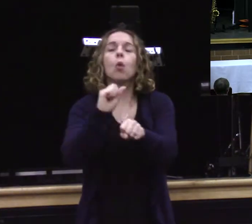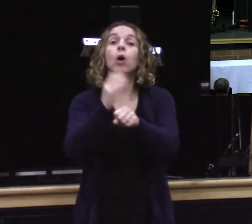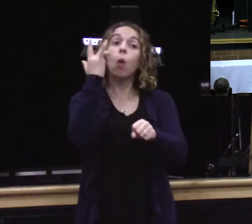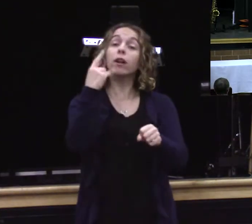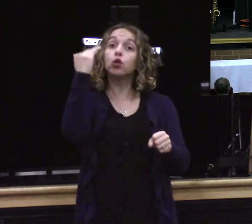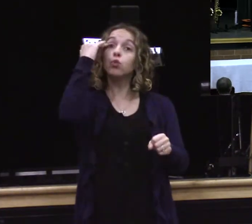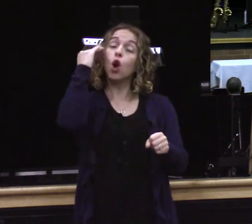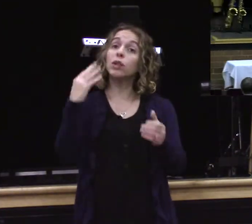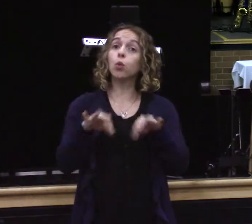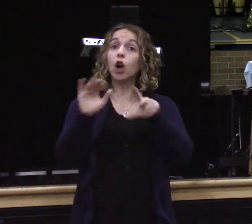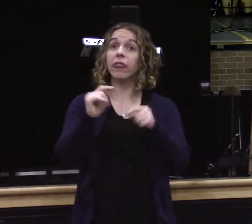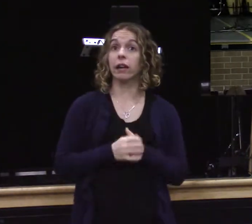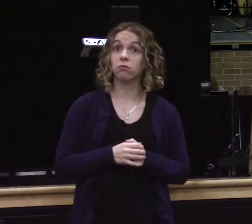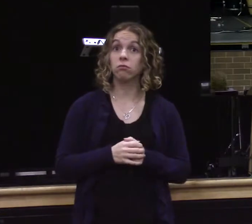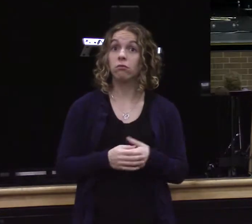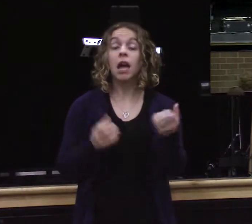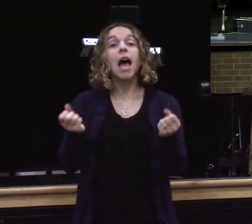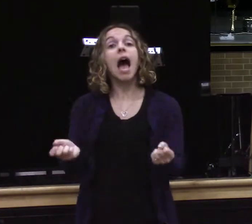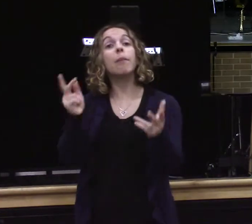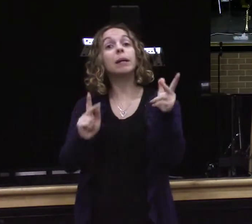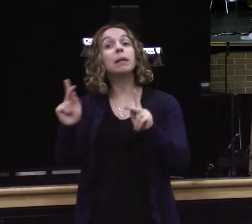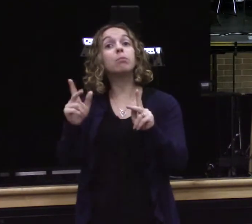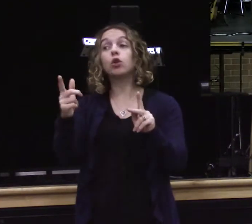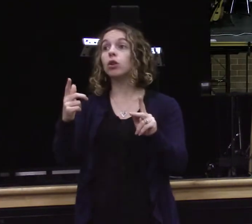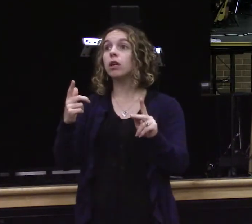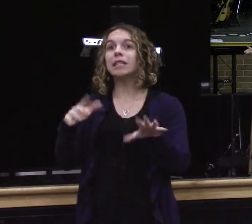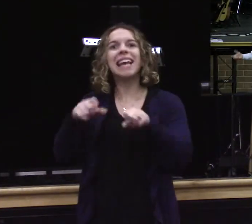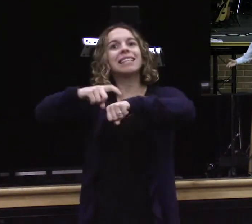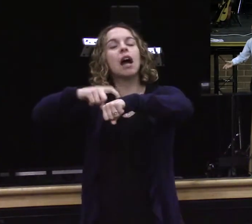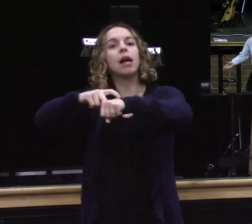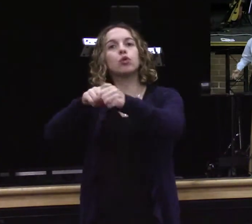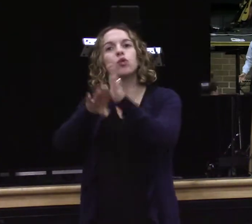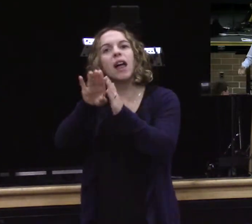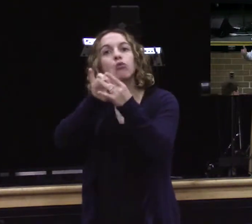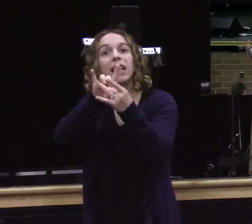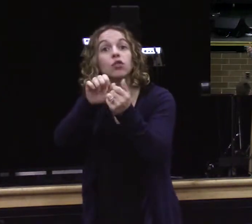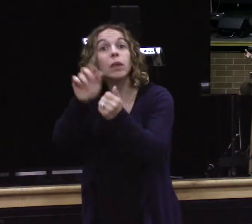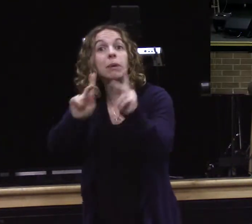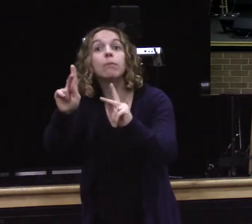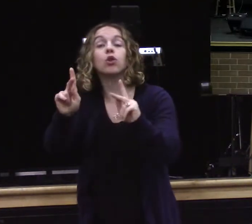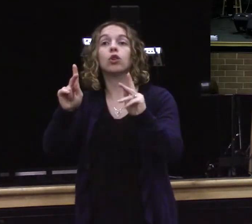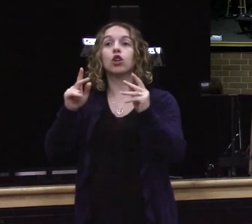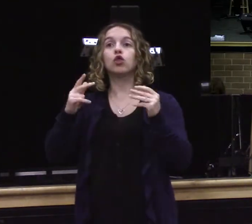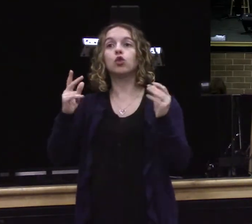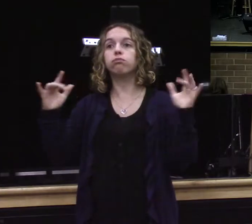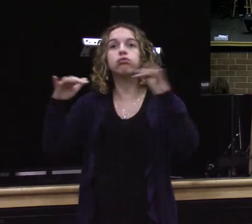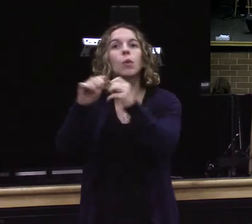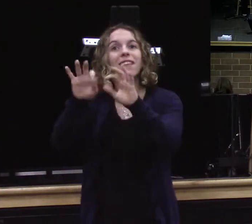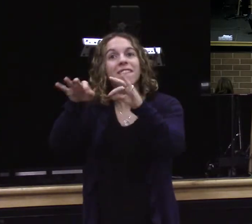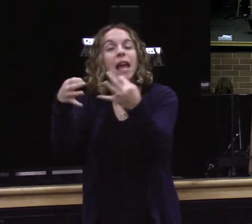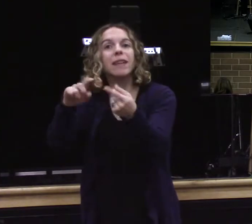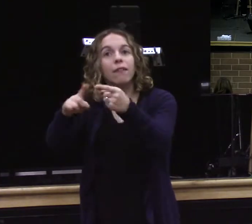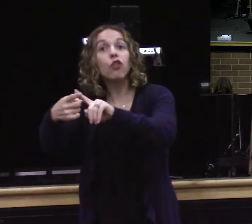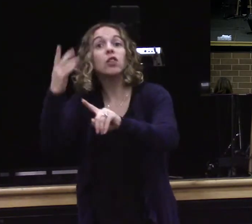and energy in certain relationships. But when you do that. You're hoping that it's going to pay off. It's going to bring back dividends of love